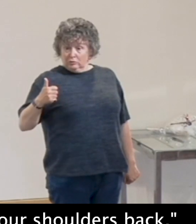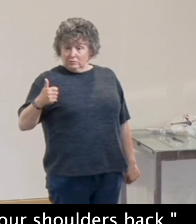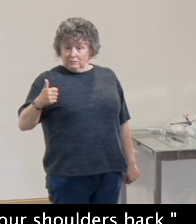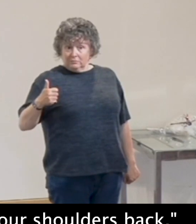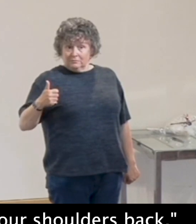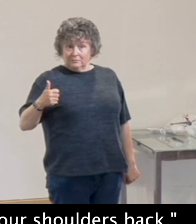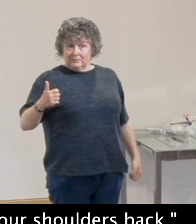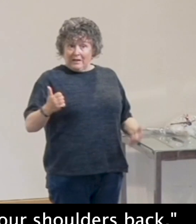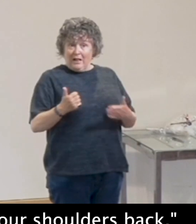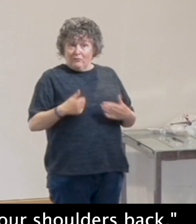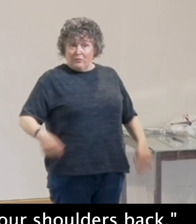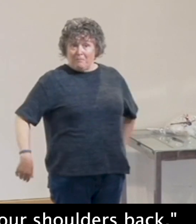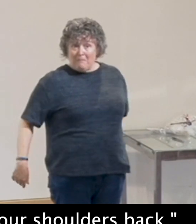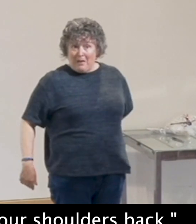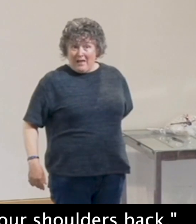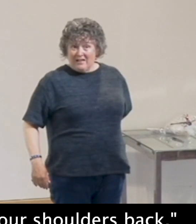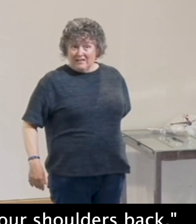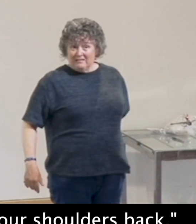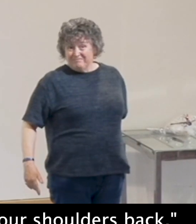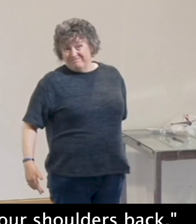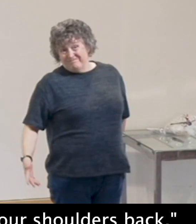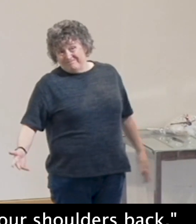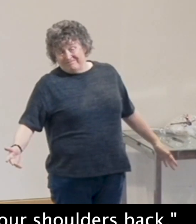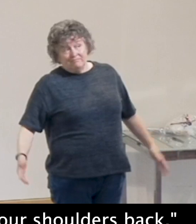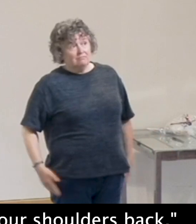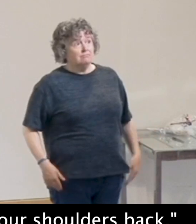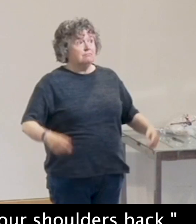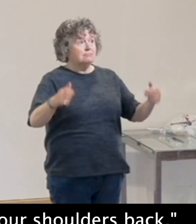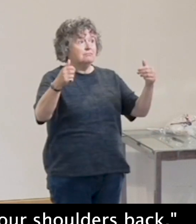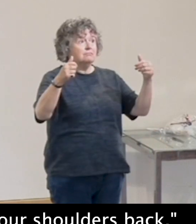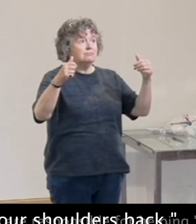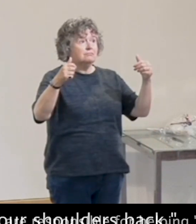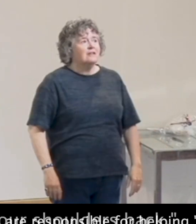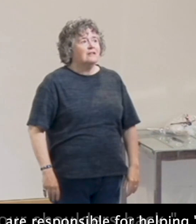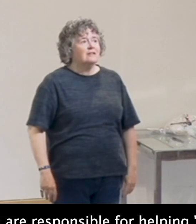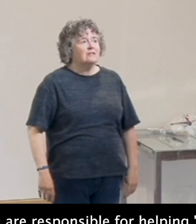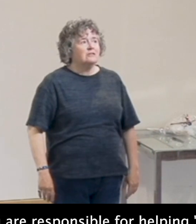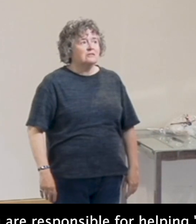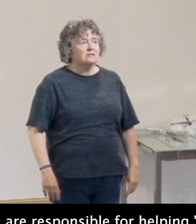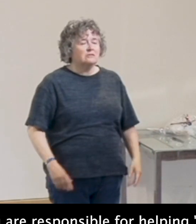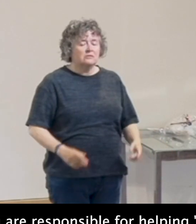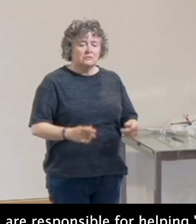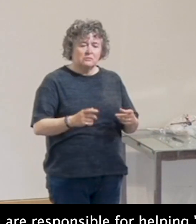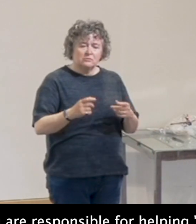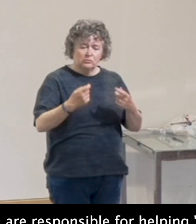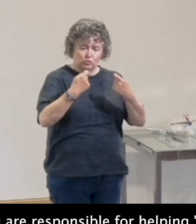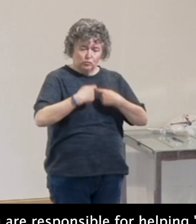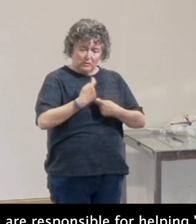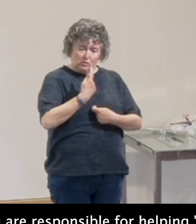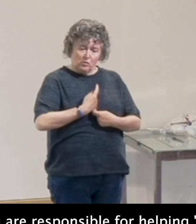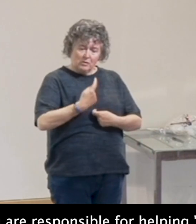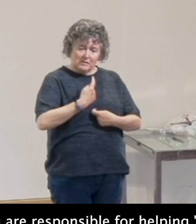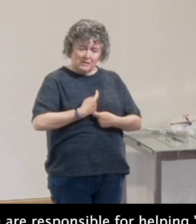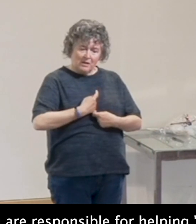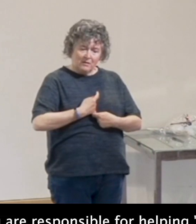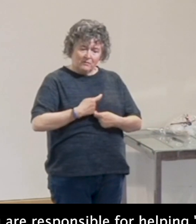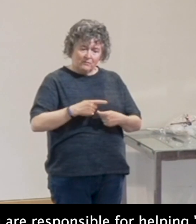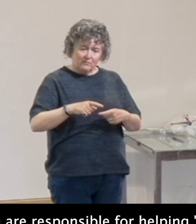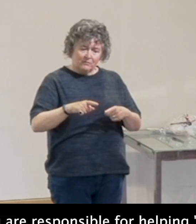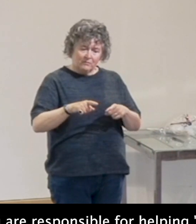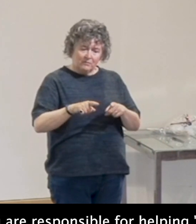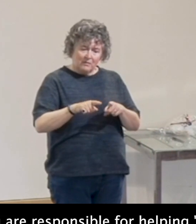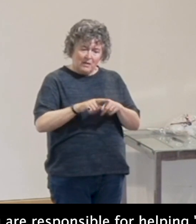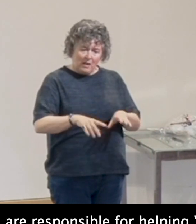helpful for your back. Well, I don't know if it's life-changing. Number two, treat yourselves like someone you are responsible for